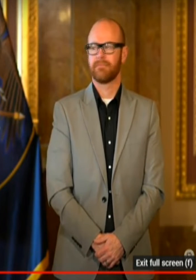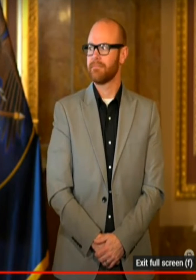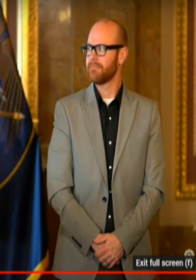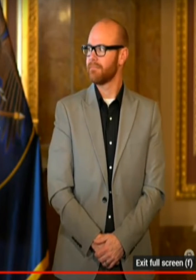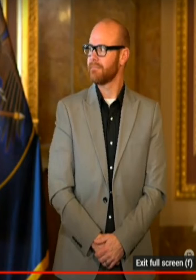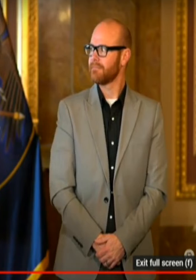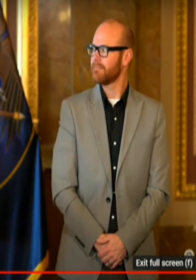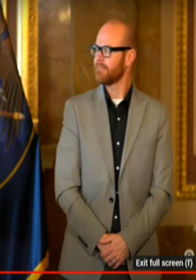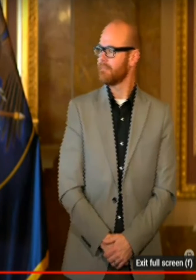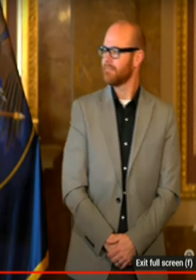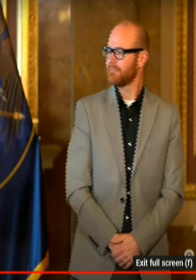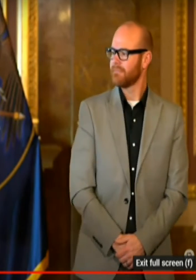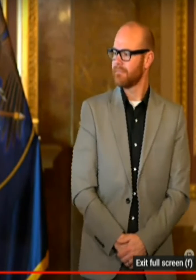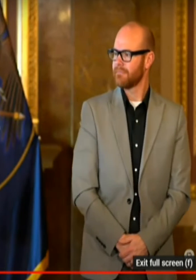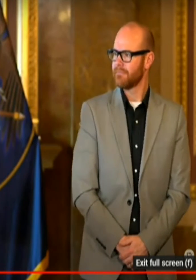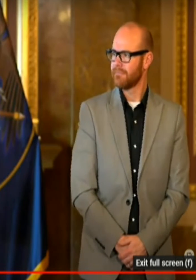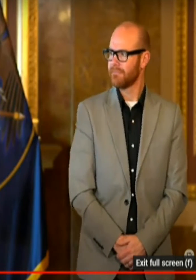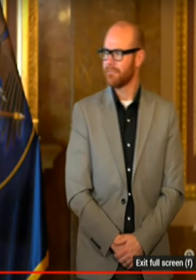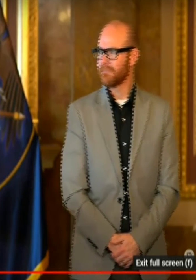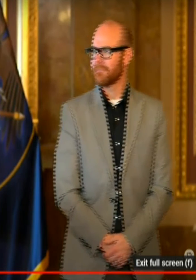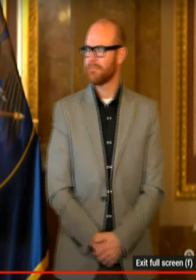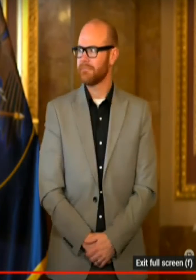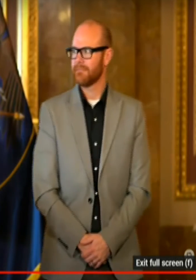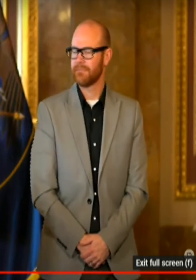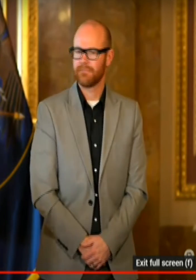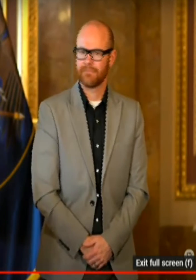Okay. We'll see if we can get her on.